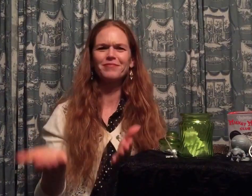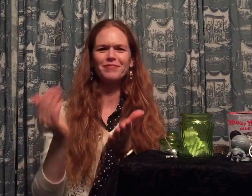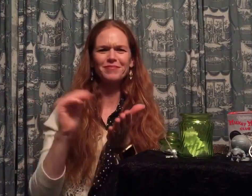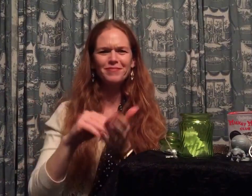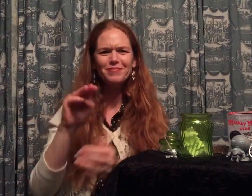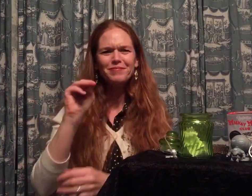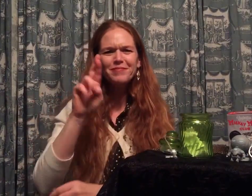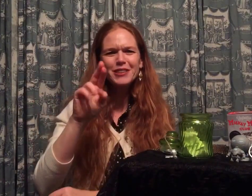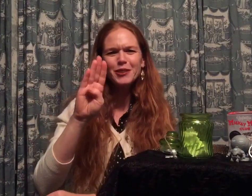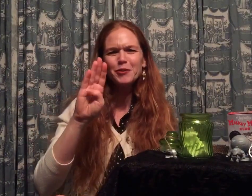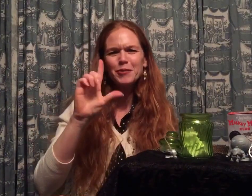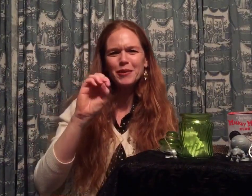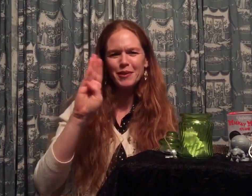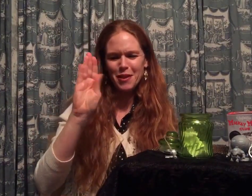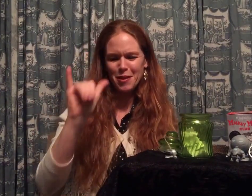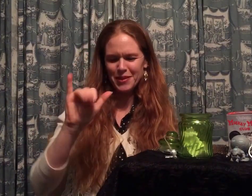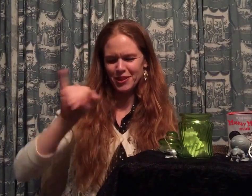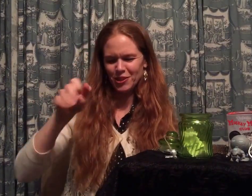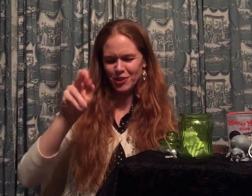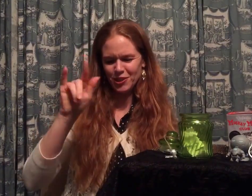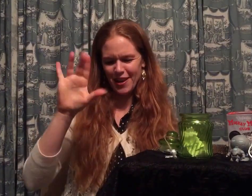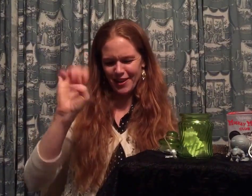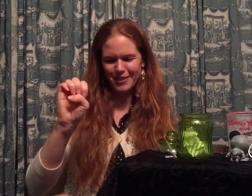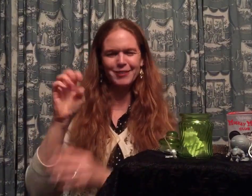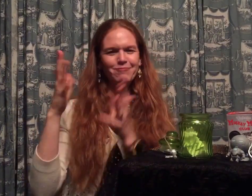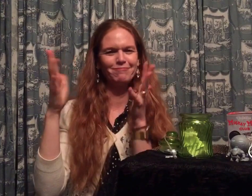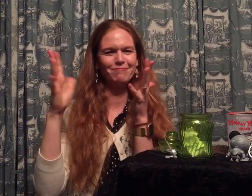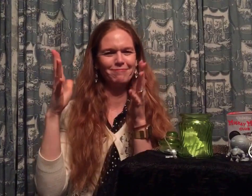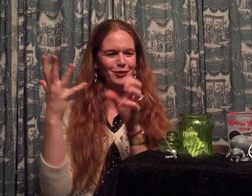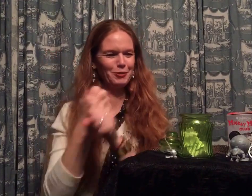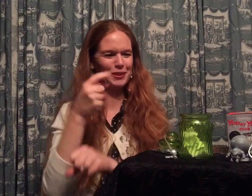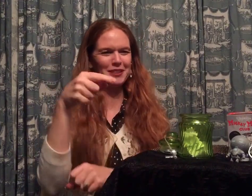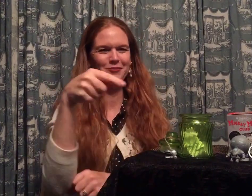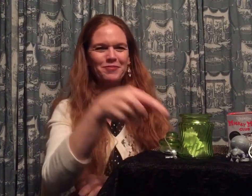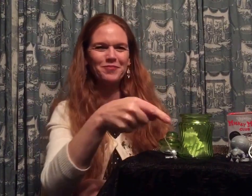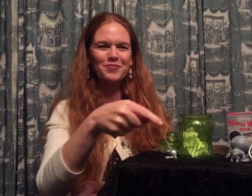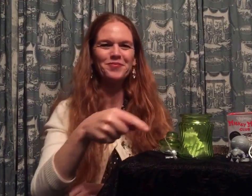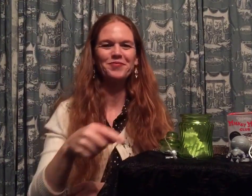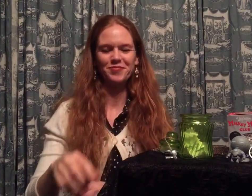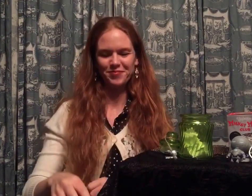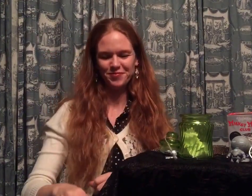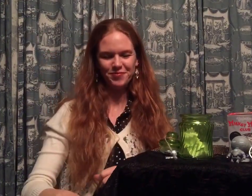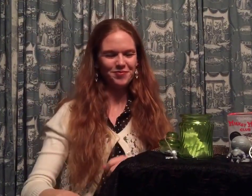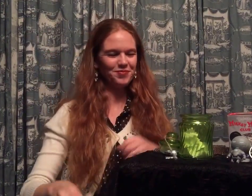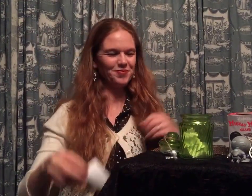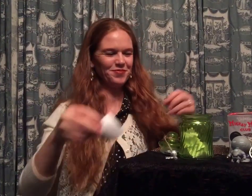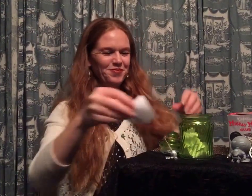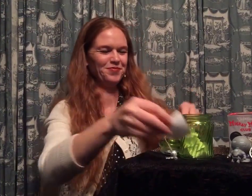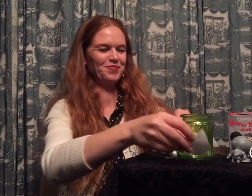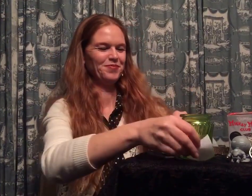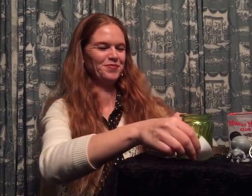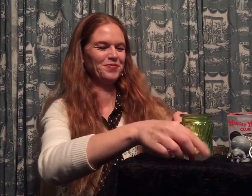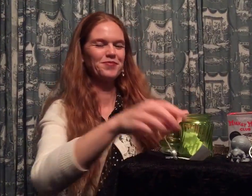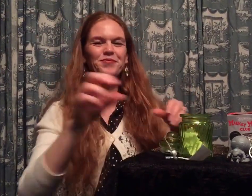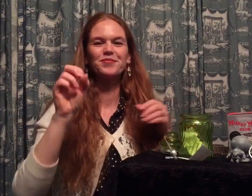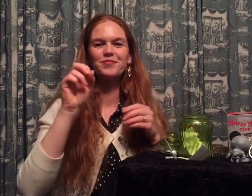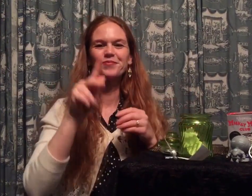hi there, ho there, you're as welcome as can be M-I-C-K-E-Y-M-O-U-S-E Mickey Mouse, Mickey